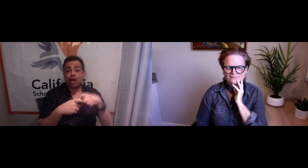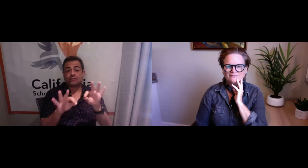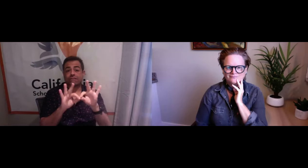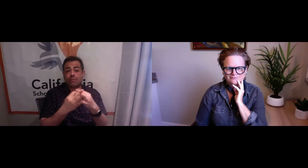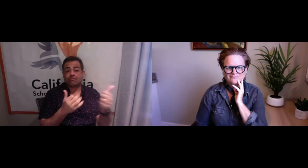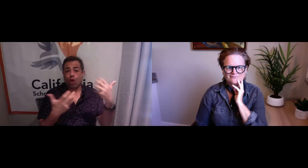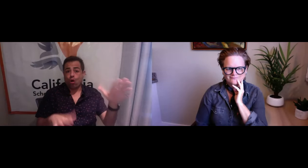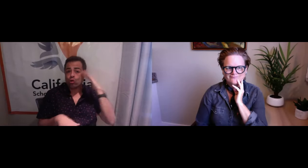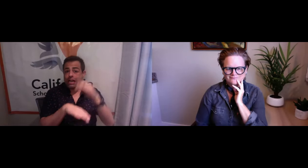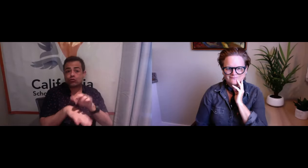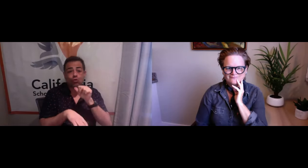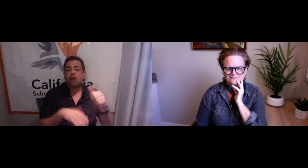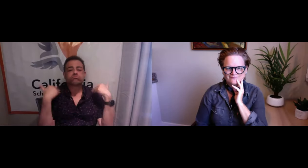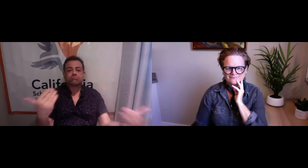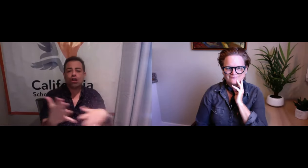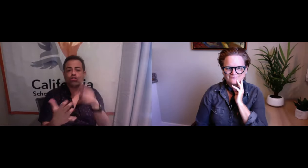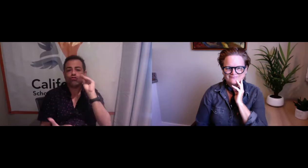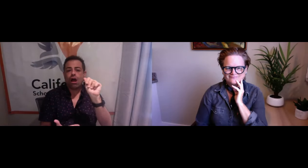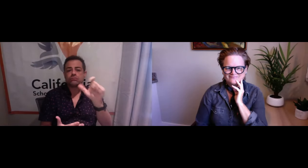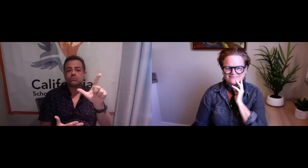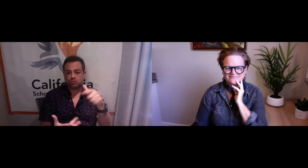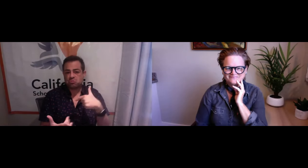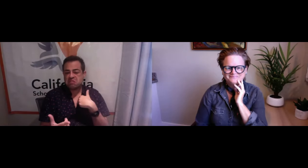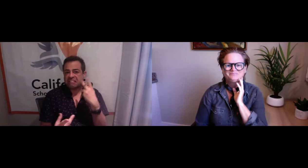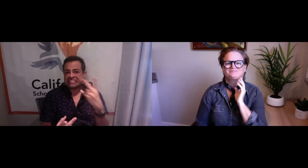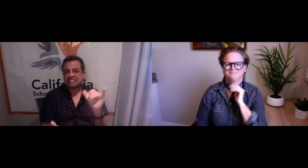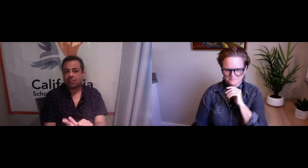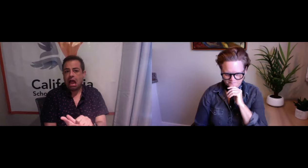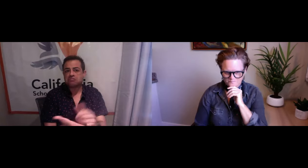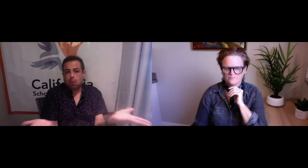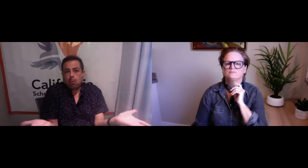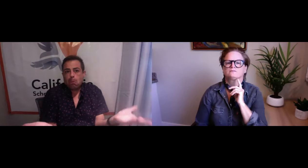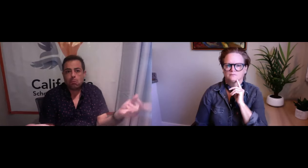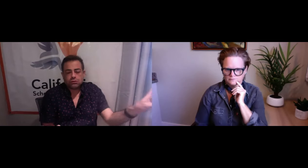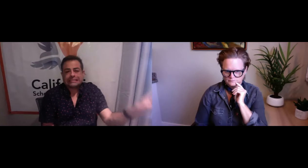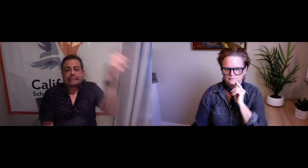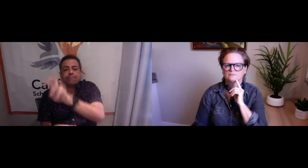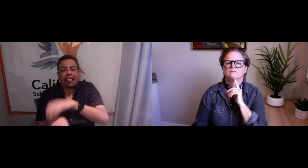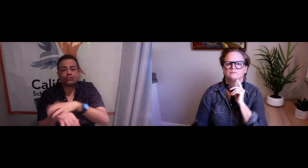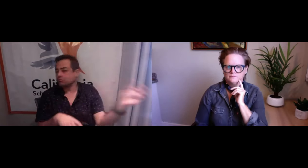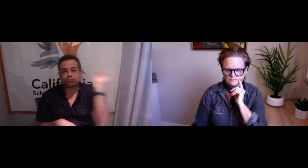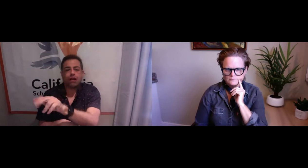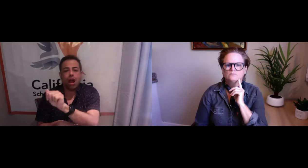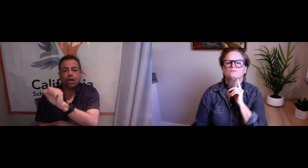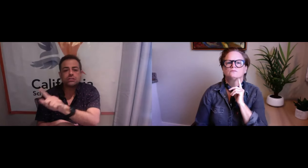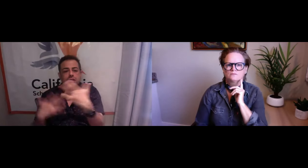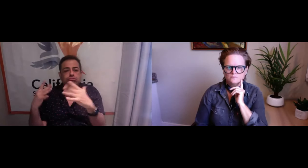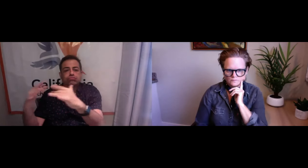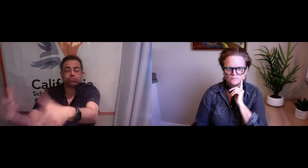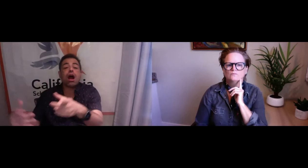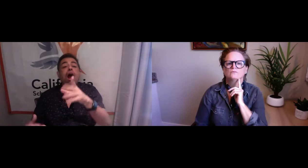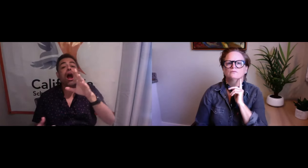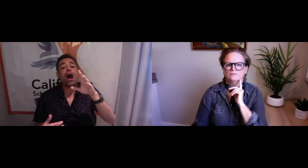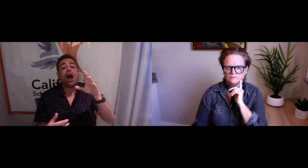families, what we see is whether the families know English or not, they should go ahead and